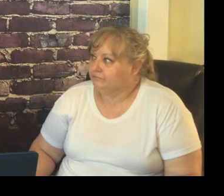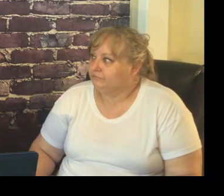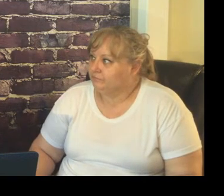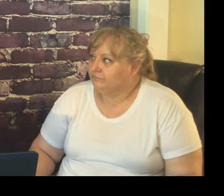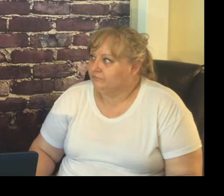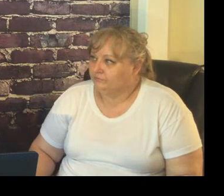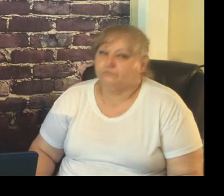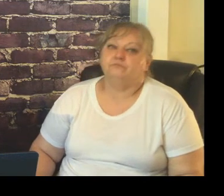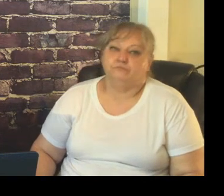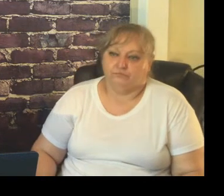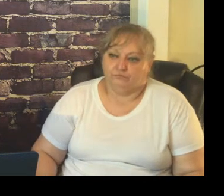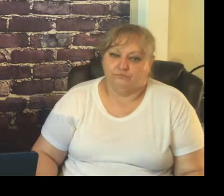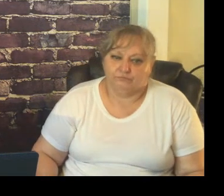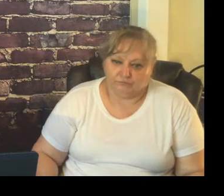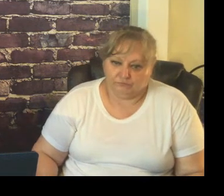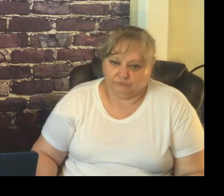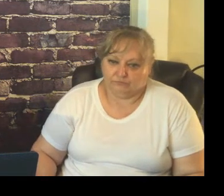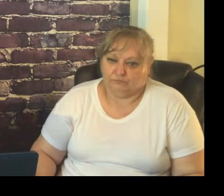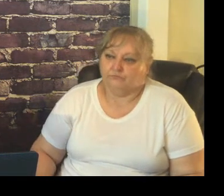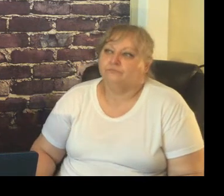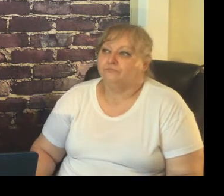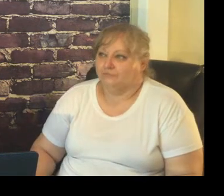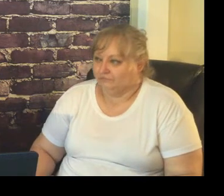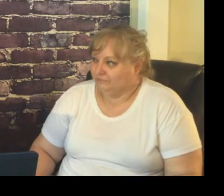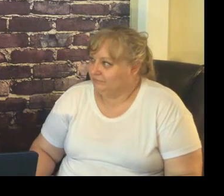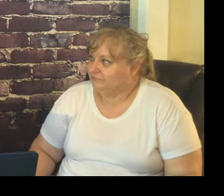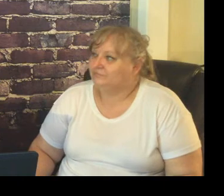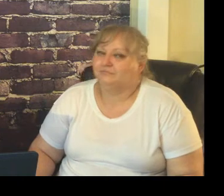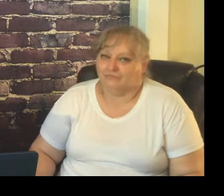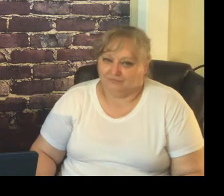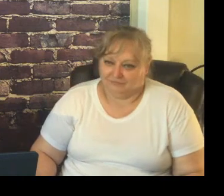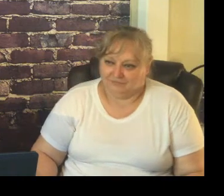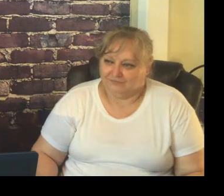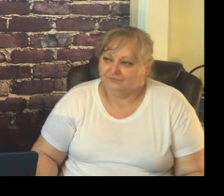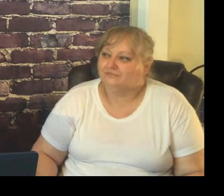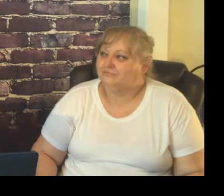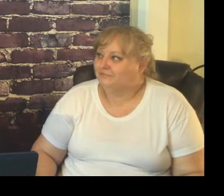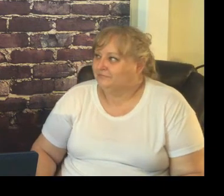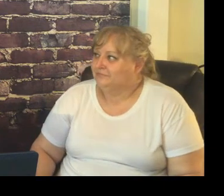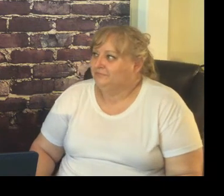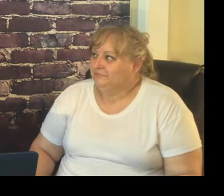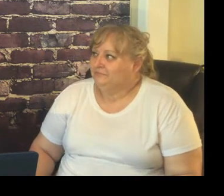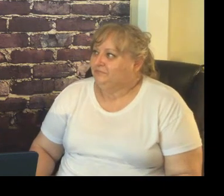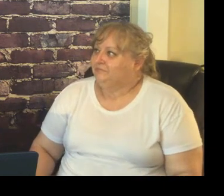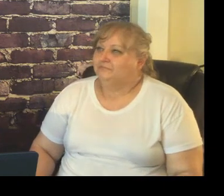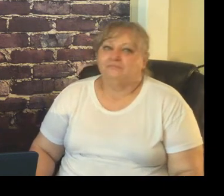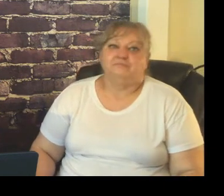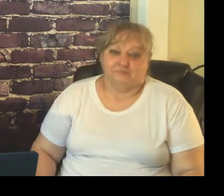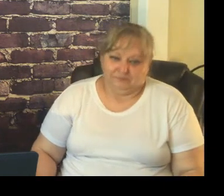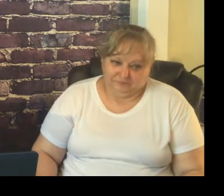notes and it became a thing I would write to them they would write to me and then it just became a thing I would walk in the